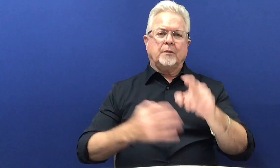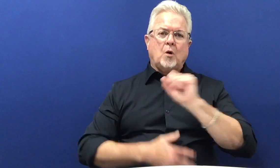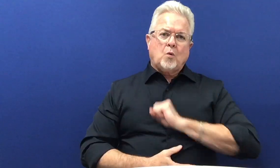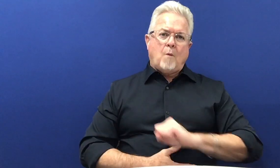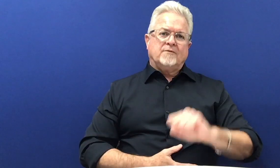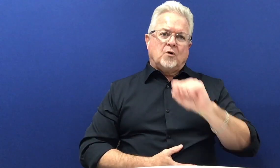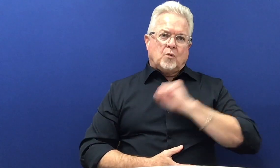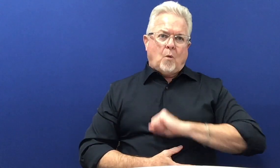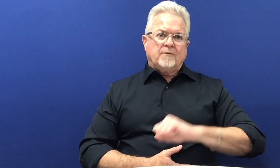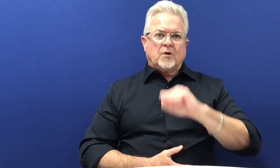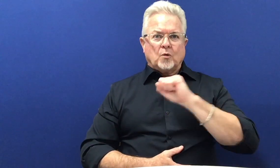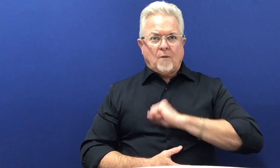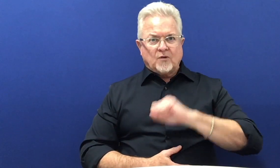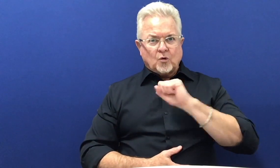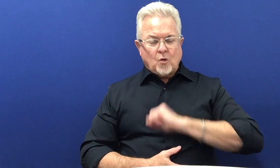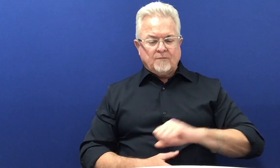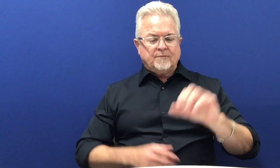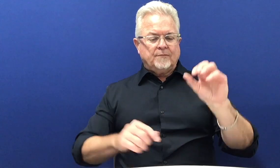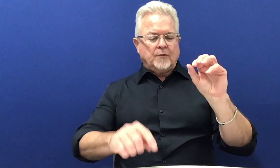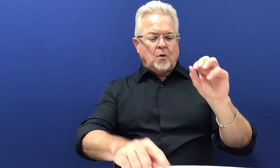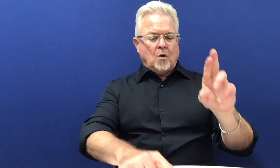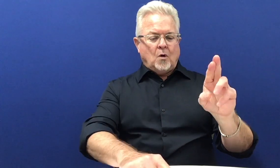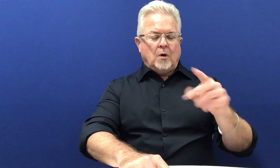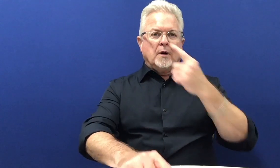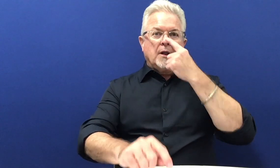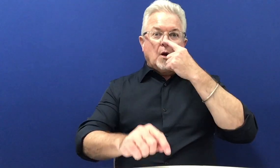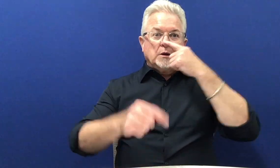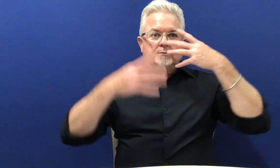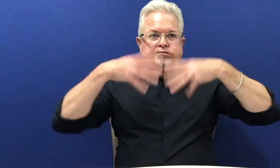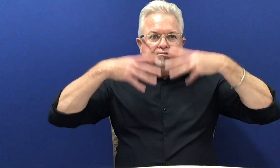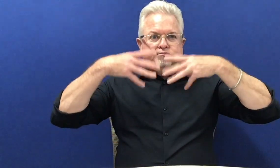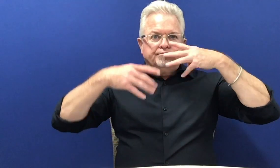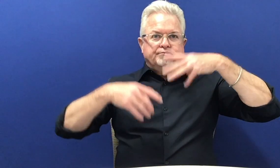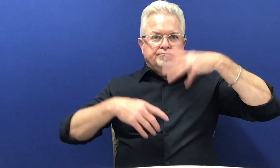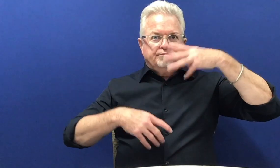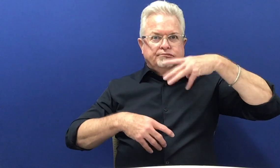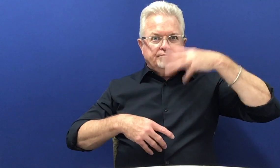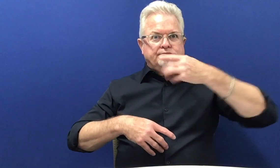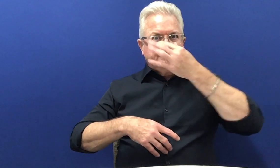coughing, a runny nose,